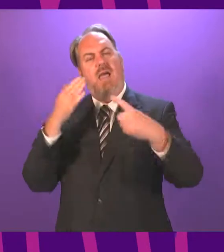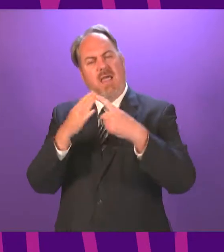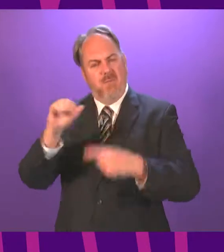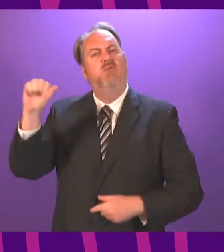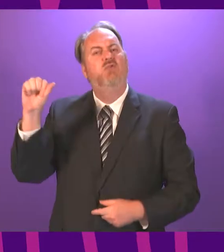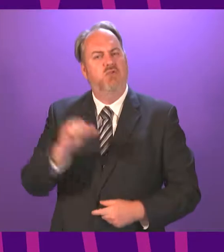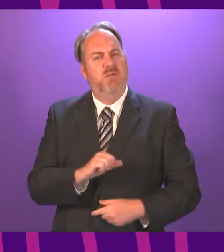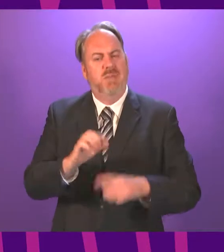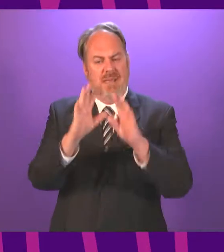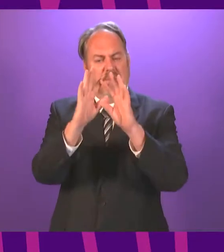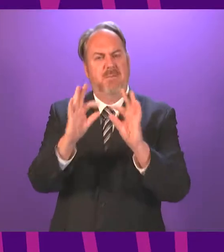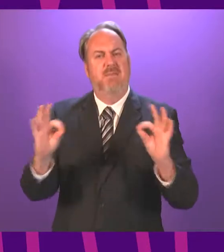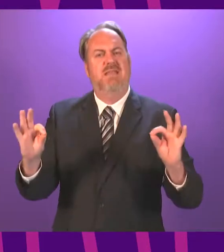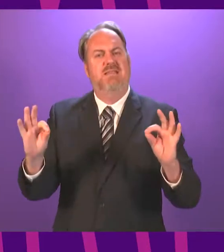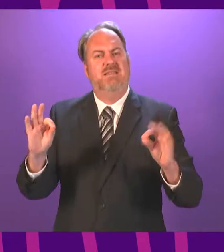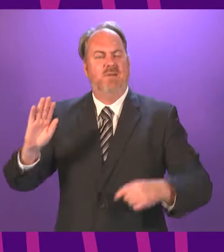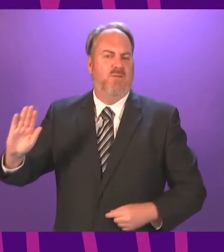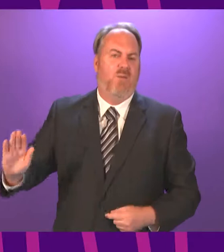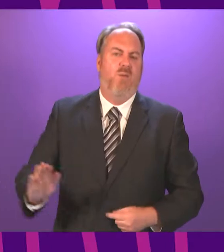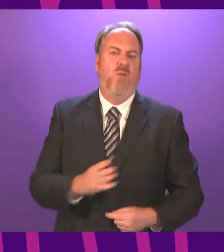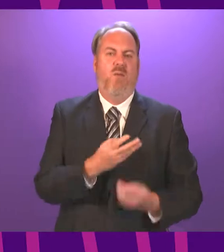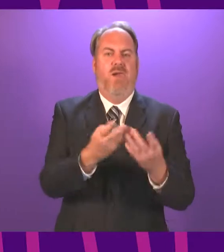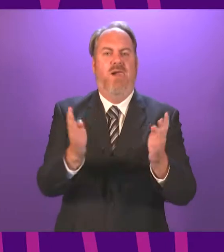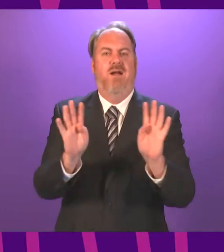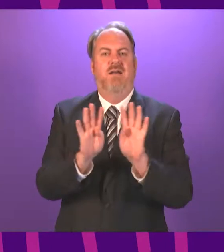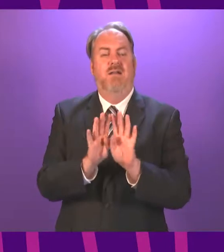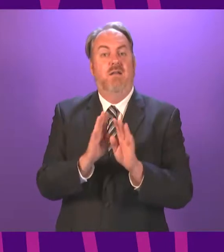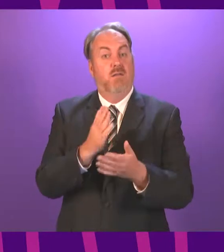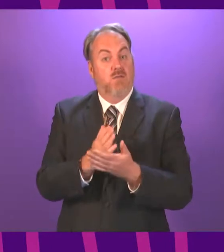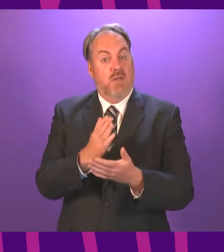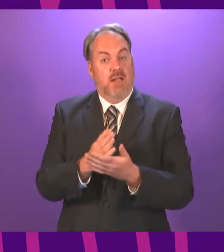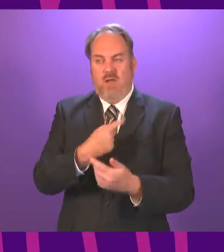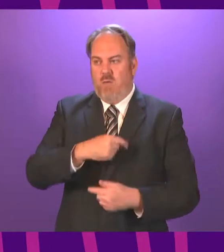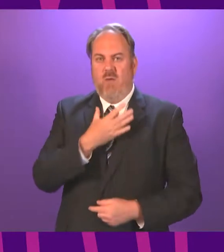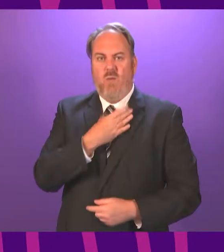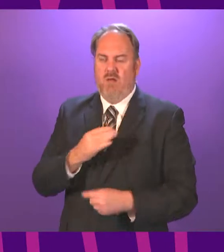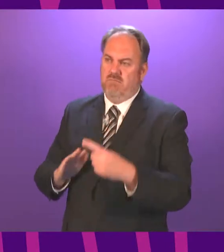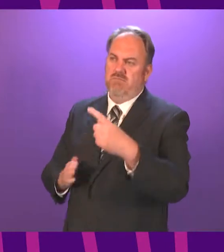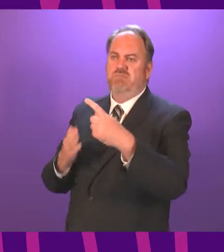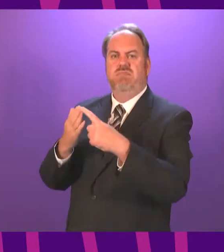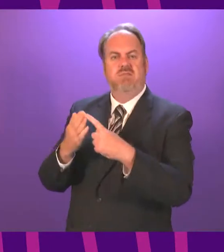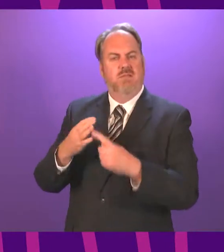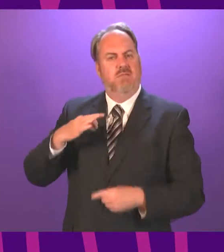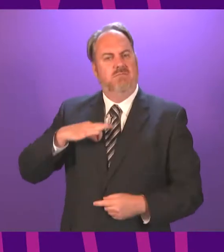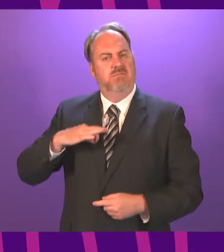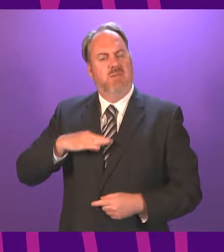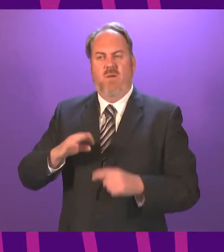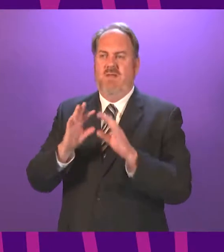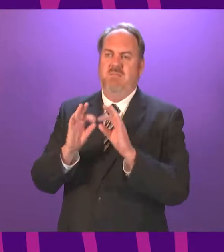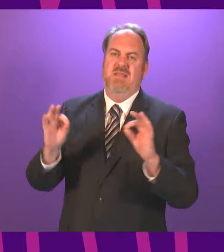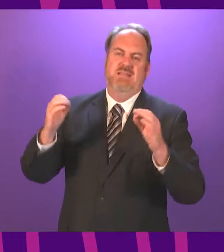In the midst of the chaos and uncertainty that is life, we surely all desire the security of a Sabbath of